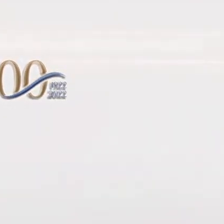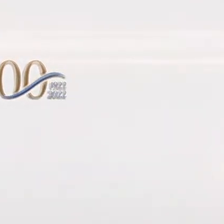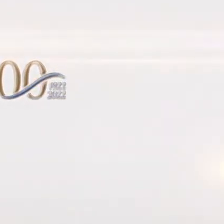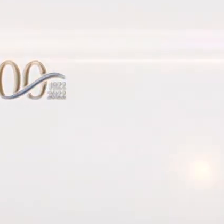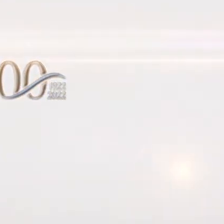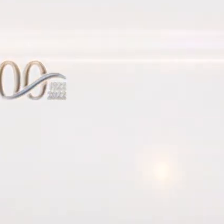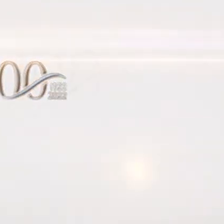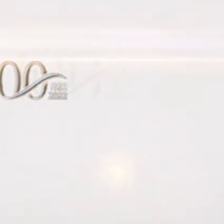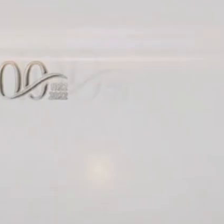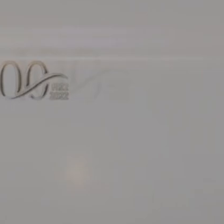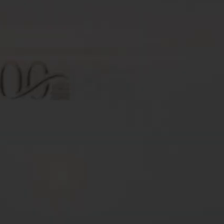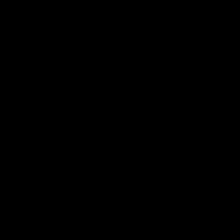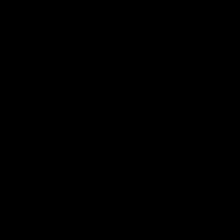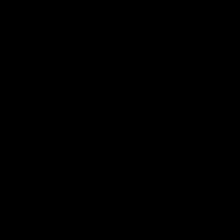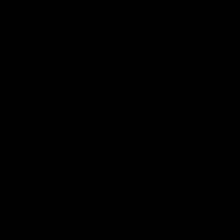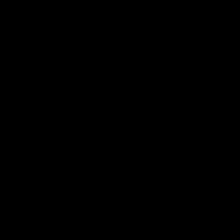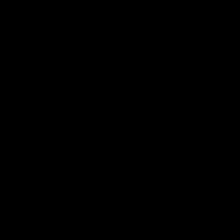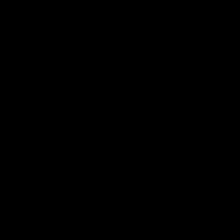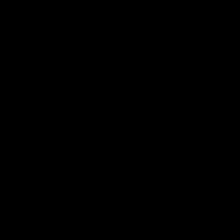Thank Amen.